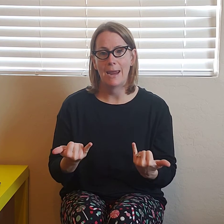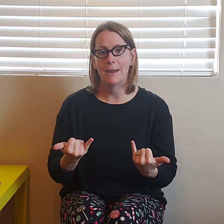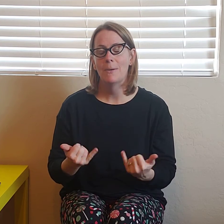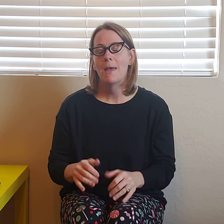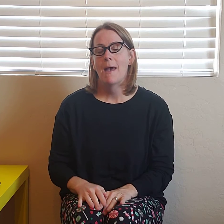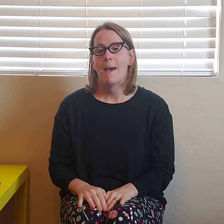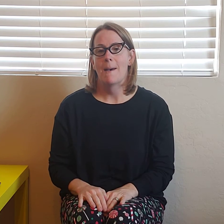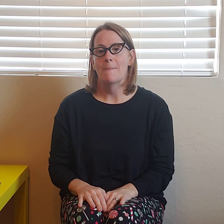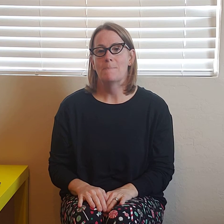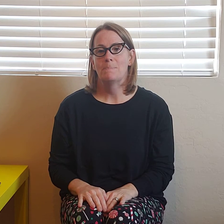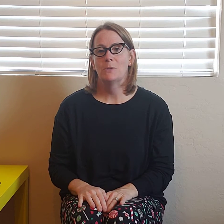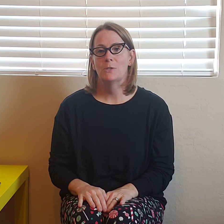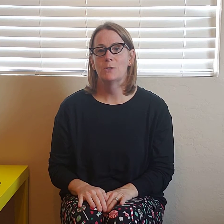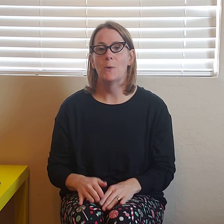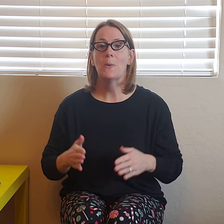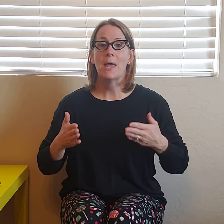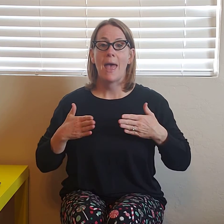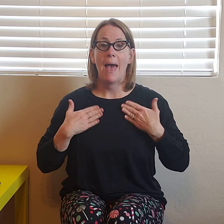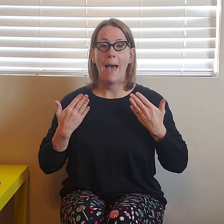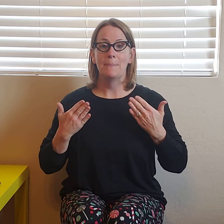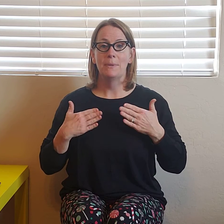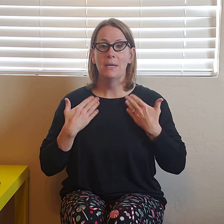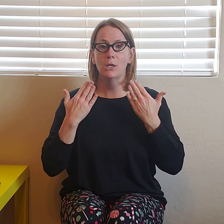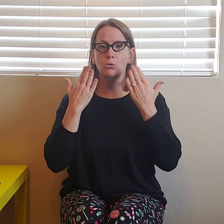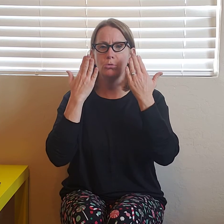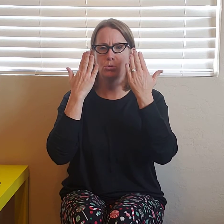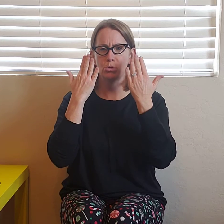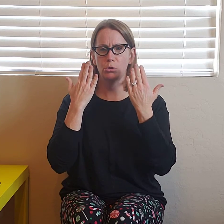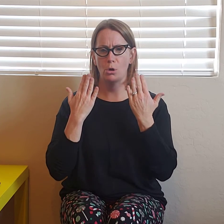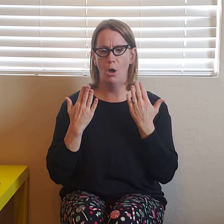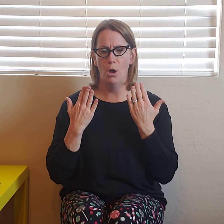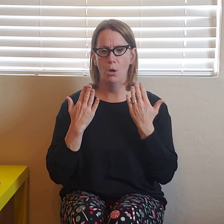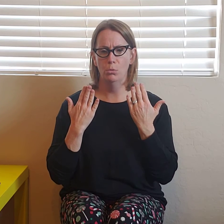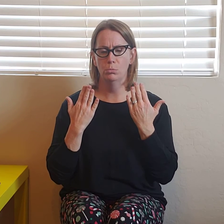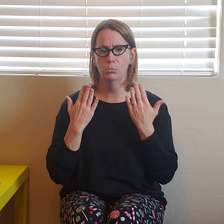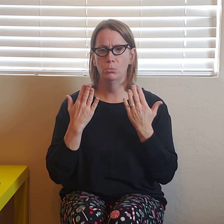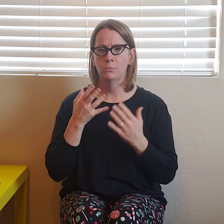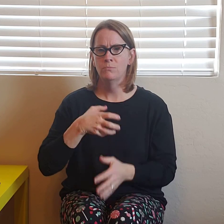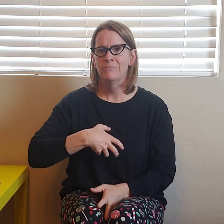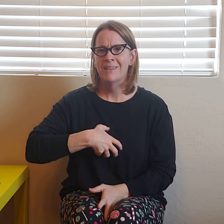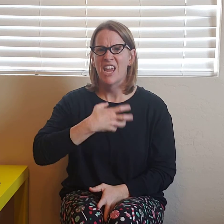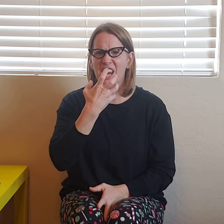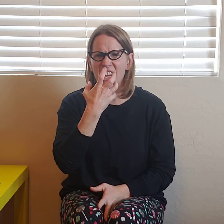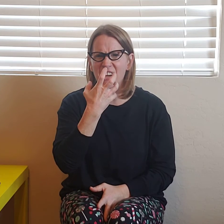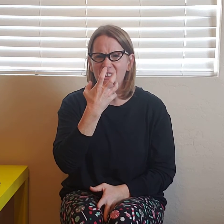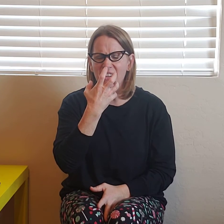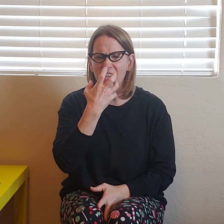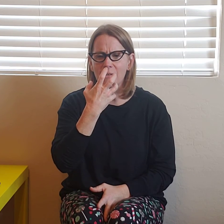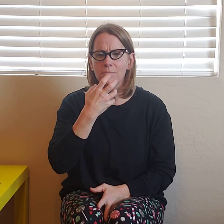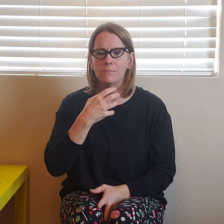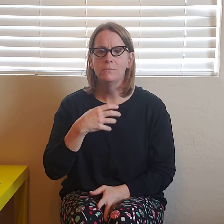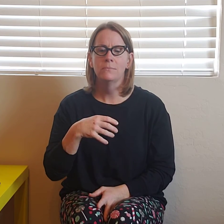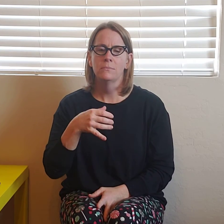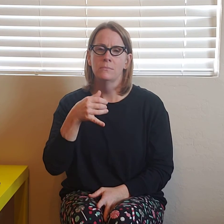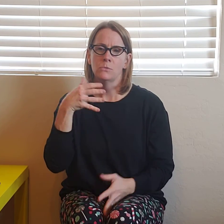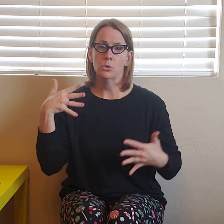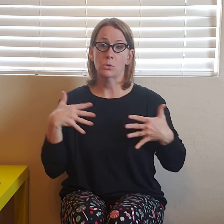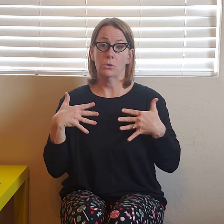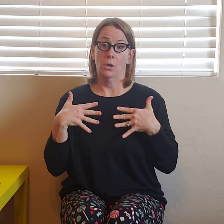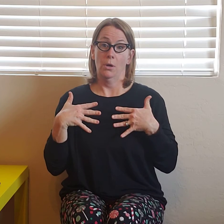so happy sad angry scared